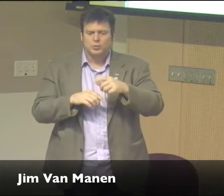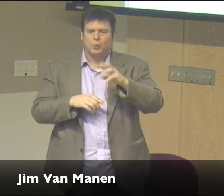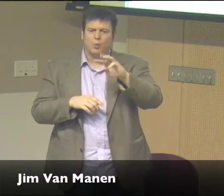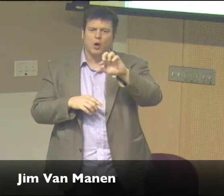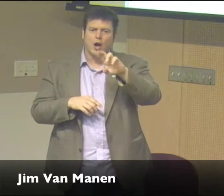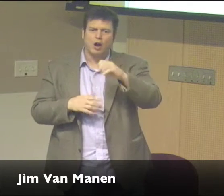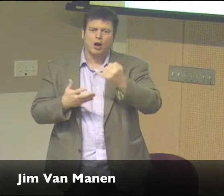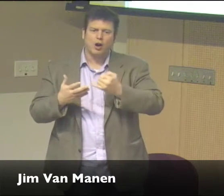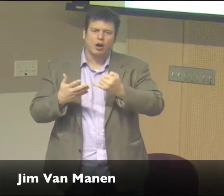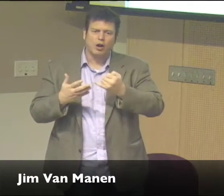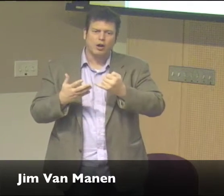changed.